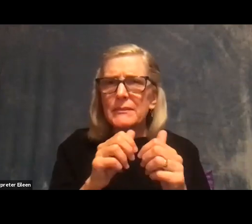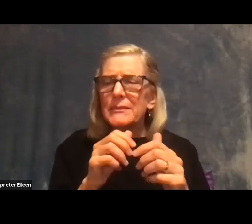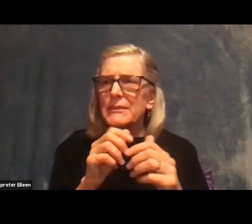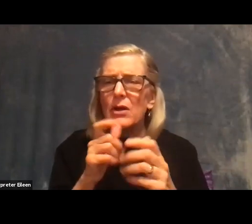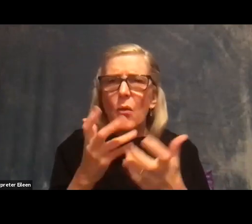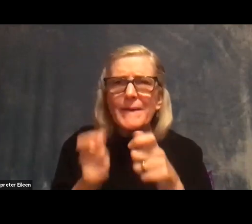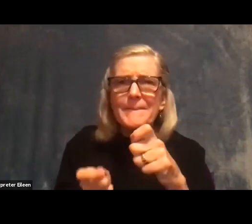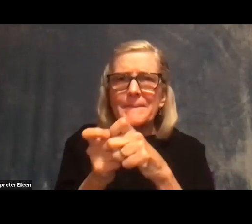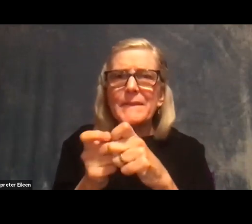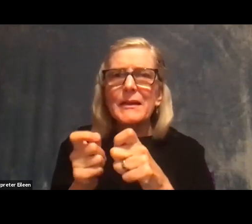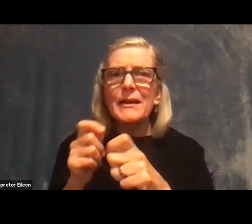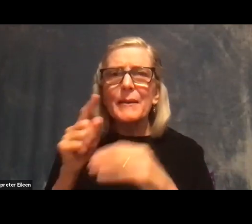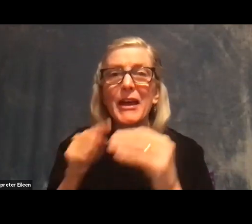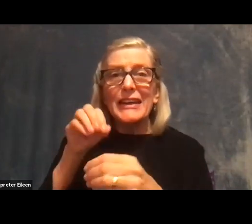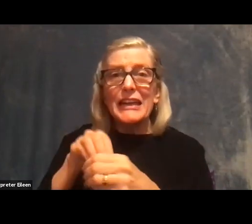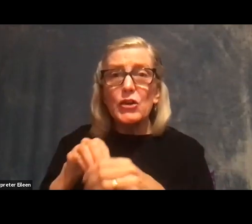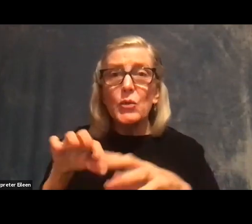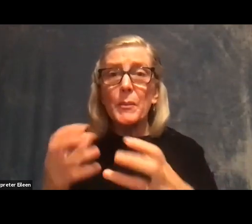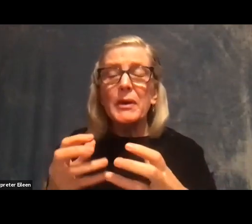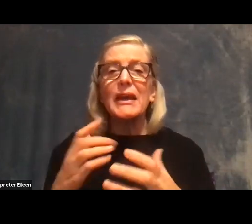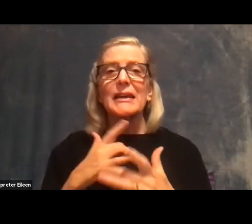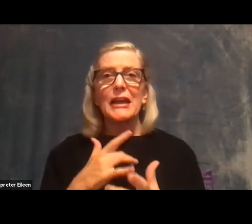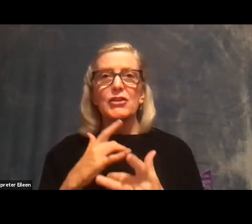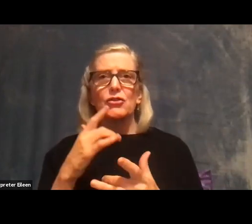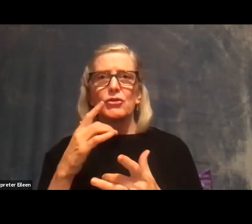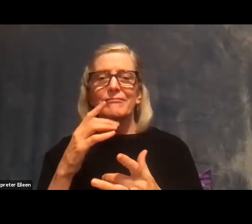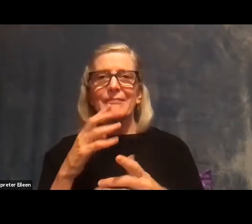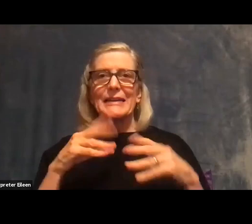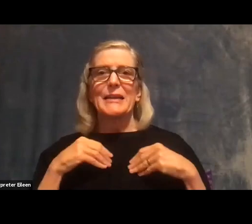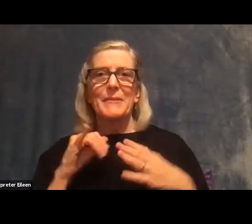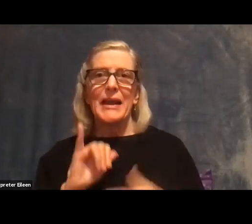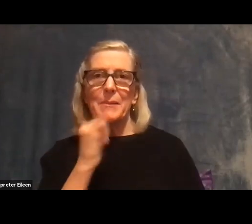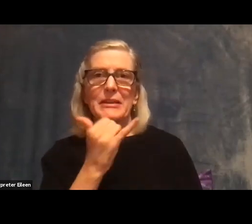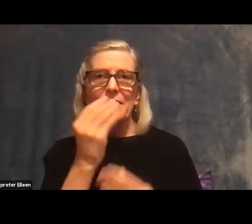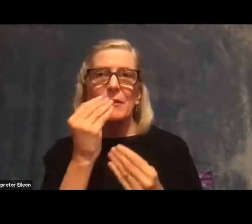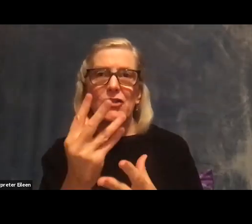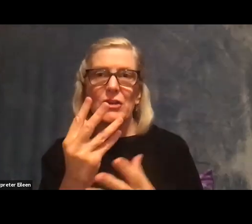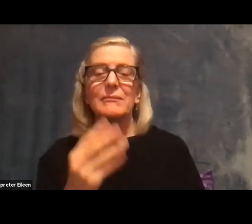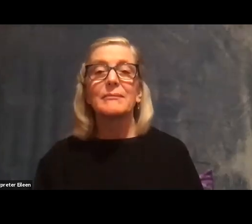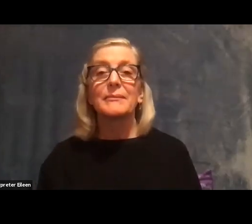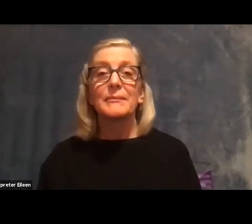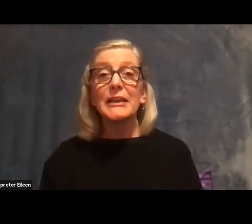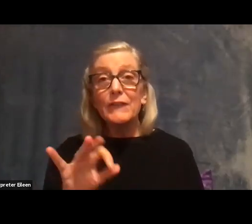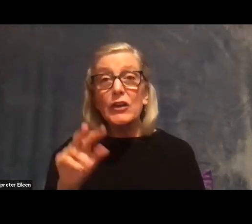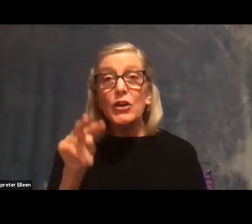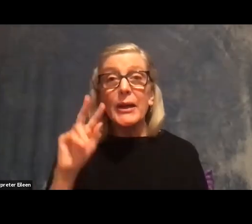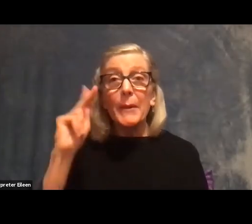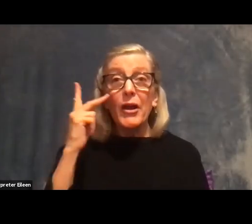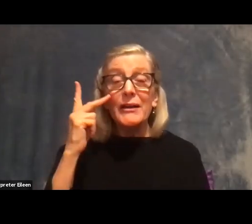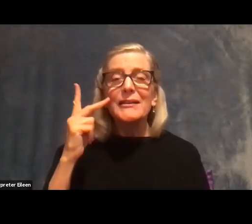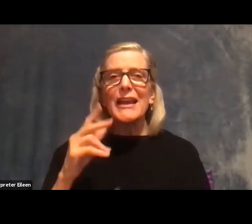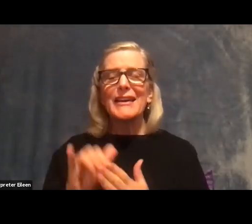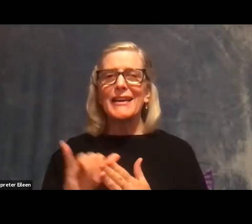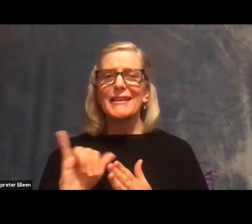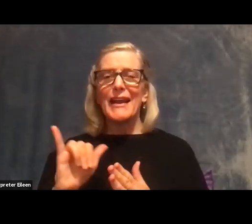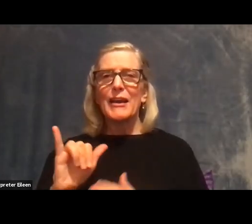And if you think about that in terms of politics, it's this idea of, you know, party identification as part of our